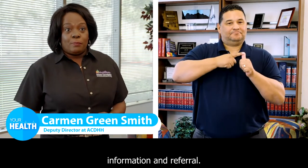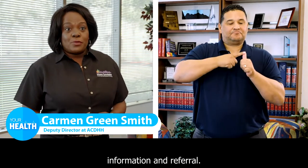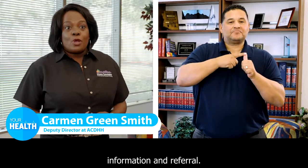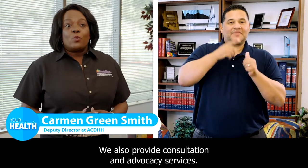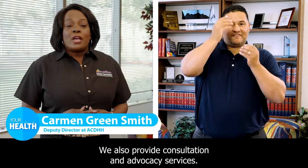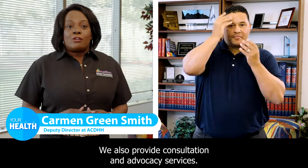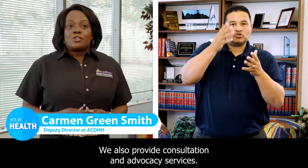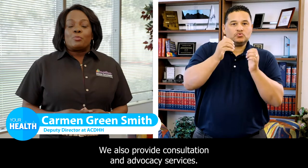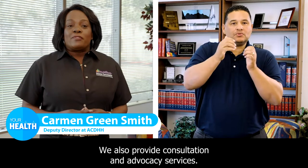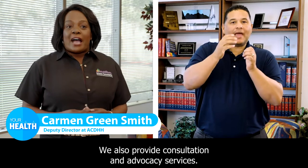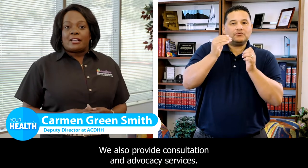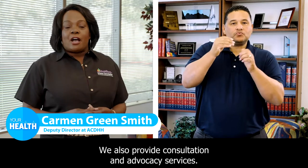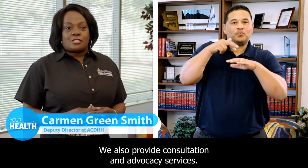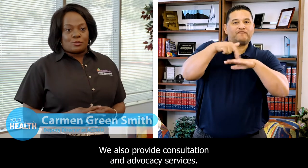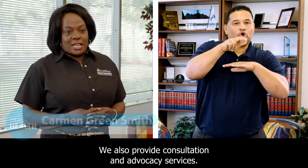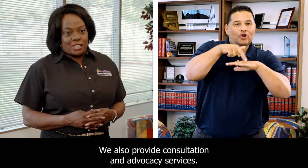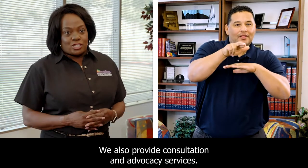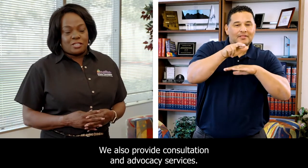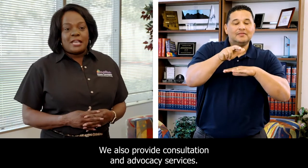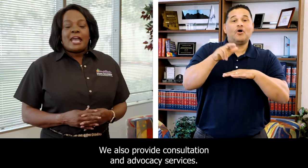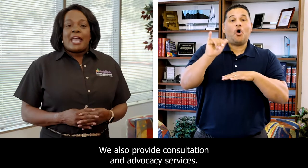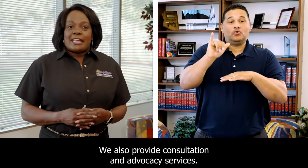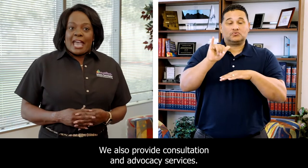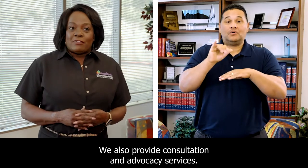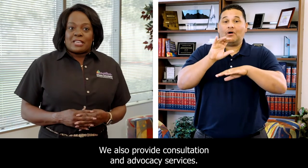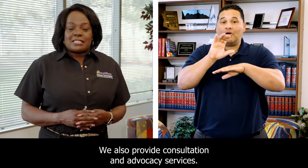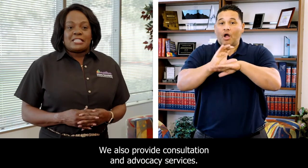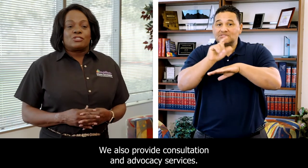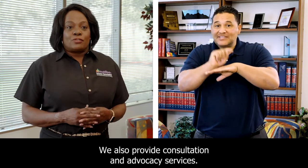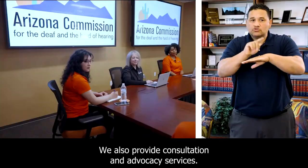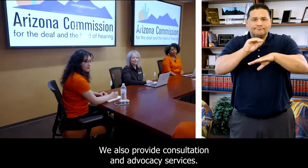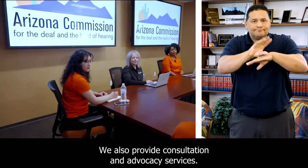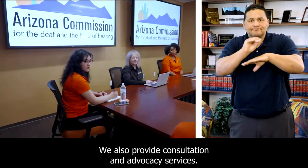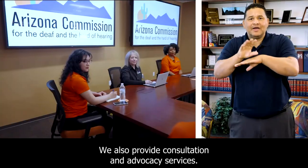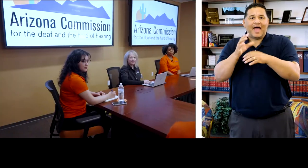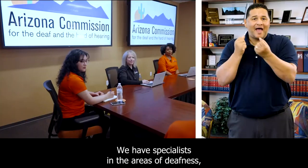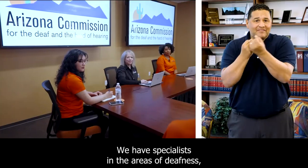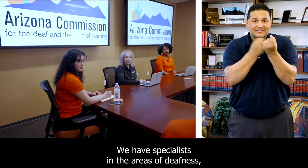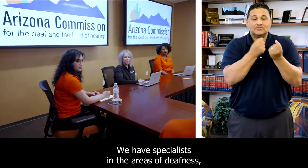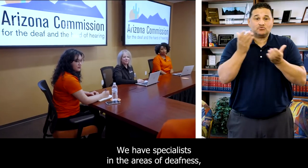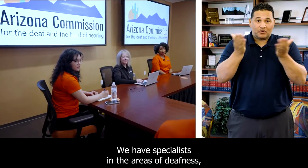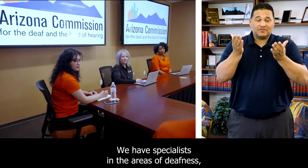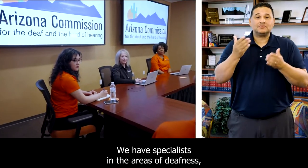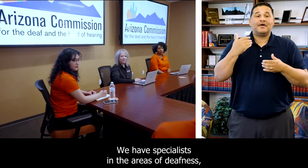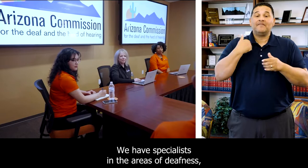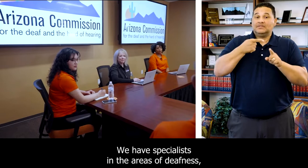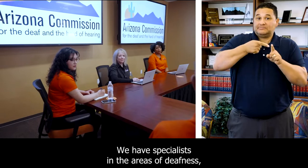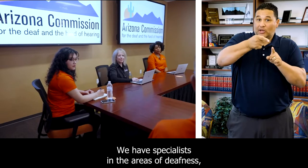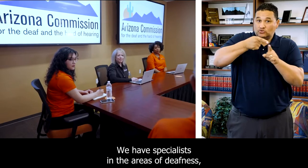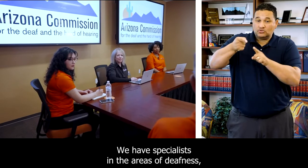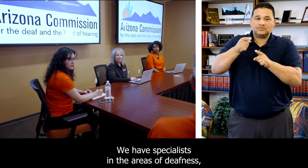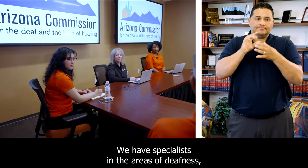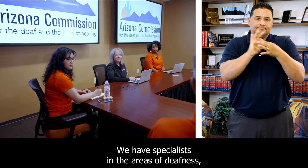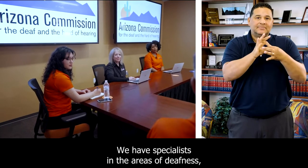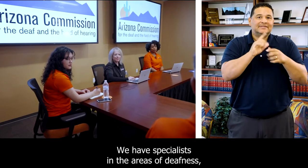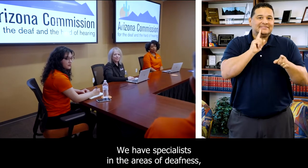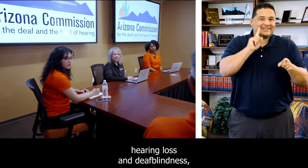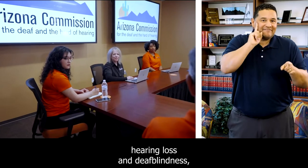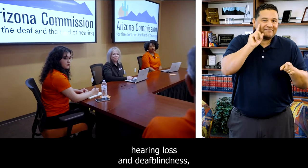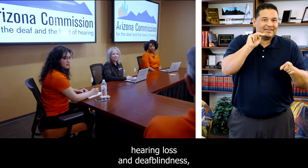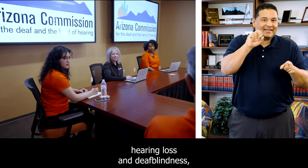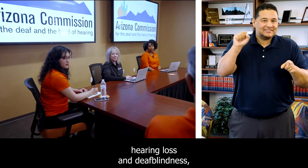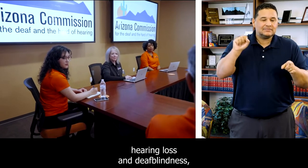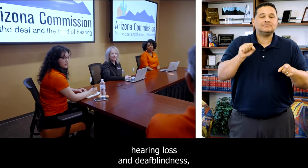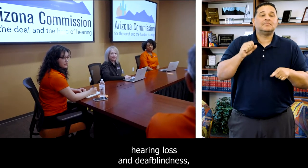referral. We also provide consultation and advocacy services. We have specialists in the areas of deafness,